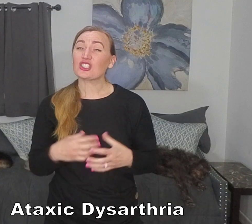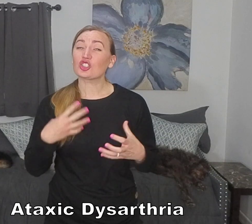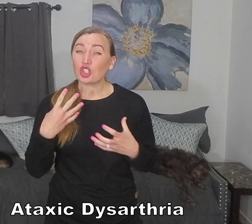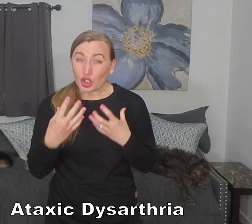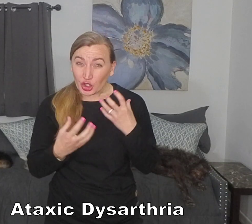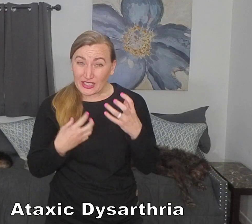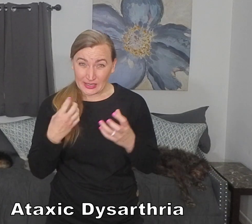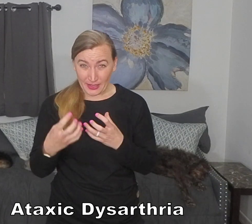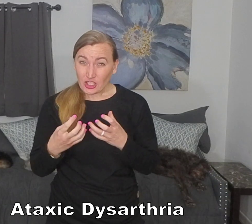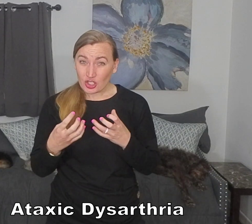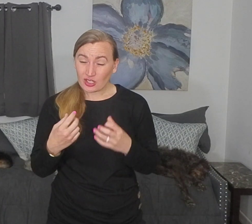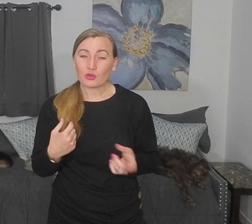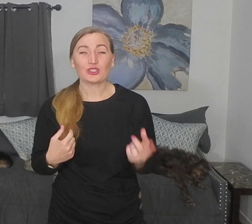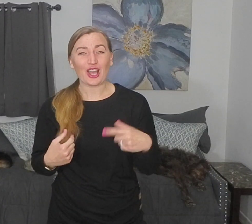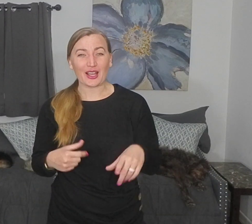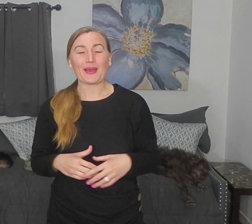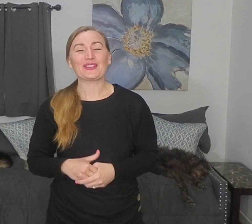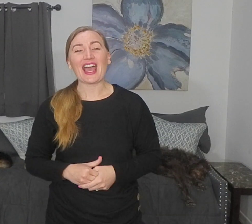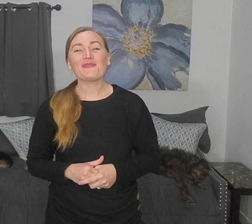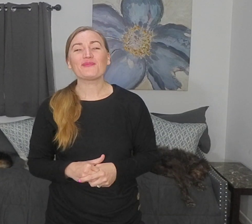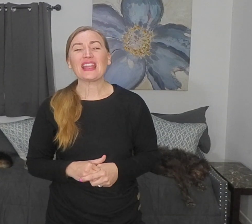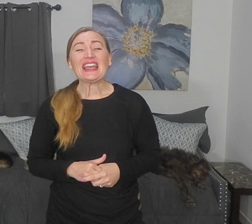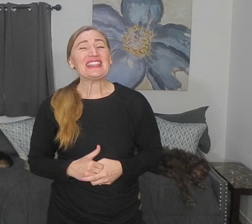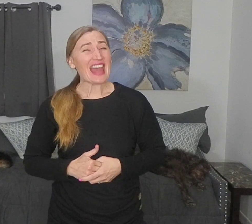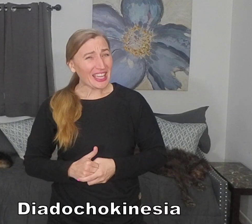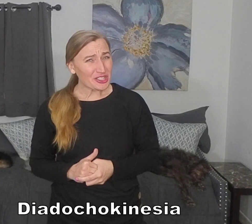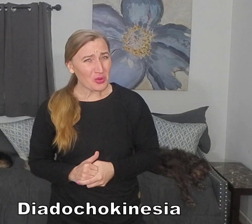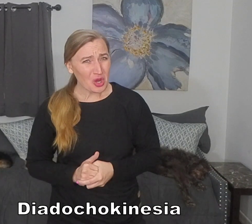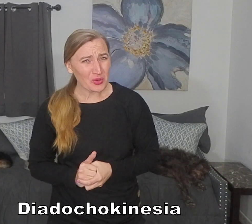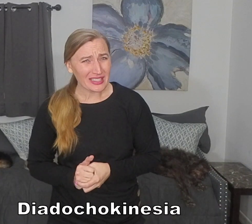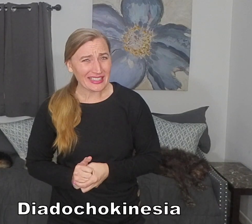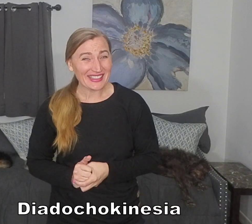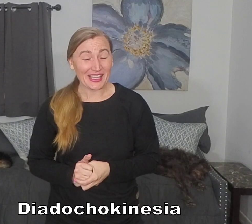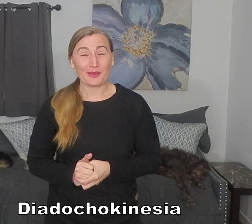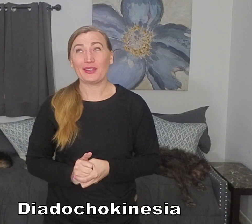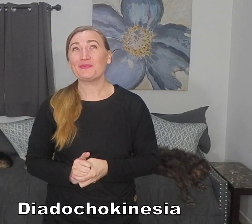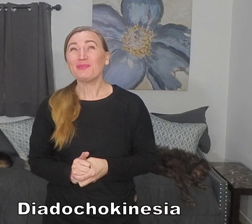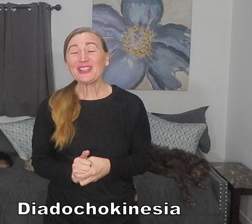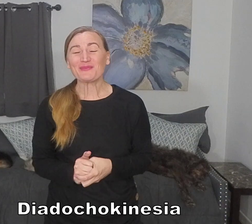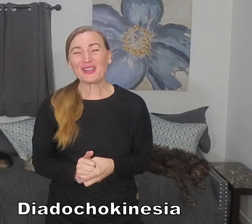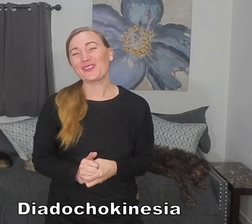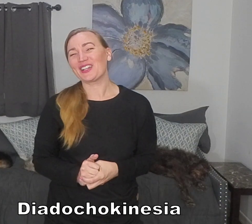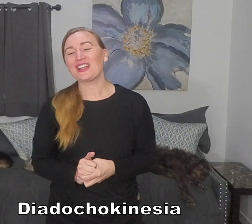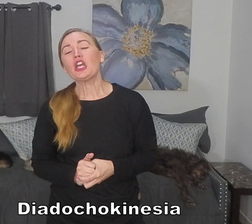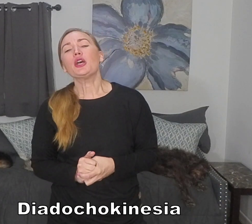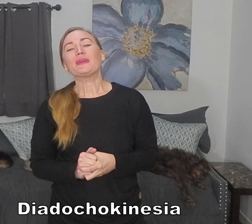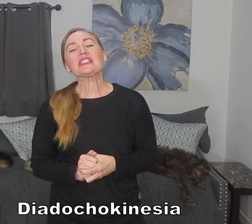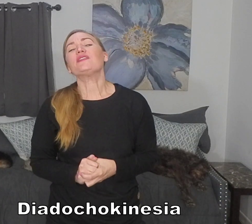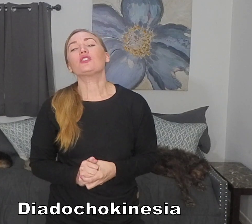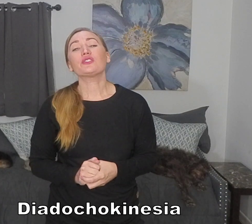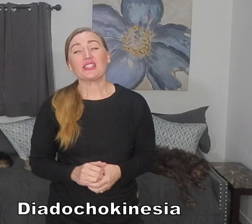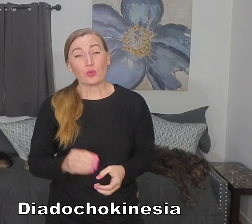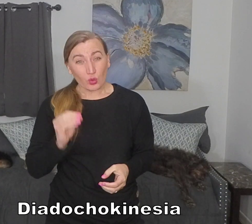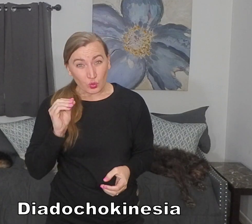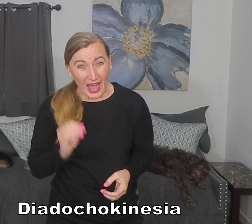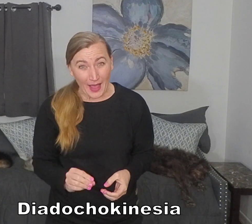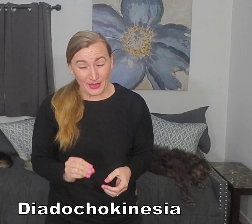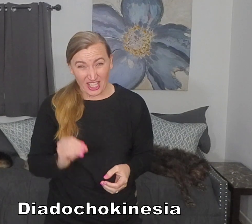slurred speech. We'll talk about that. Diadochokinesia, big, big word, but difficulty with rapid